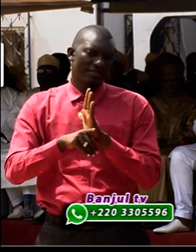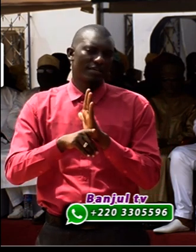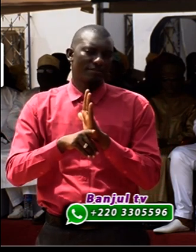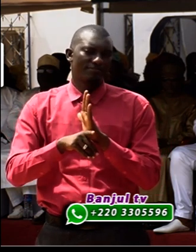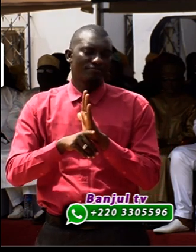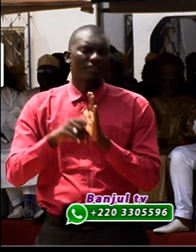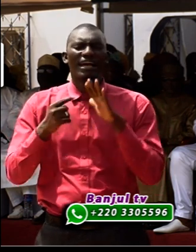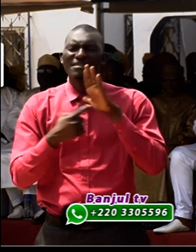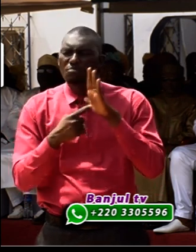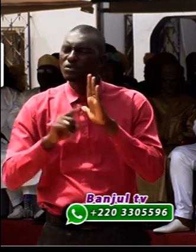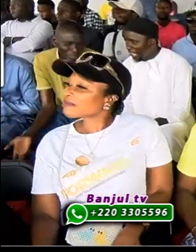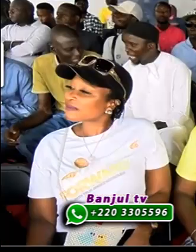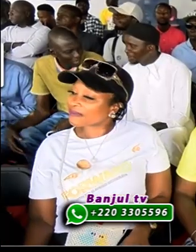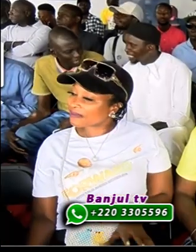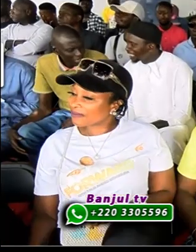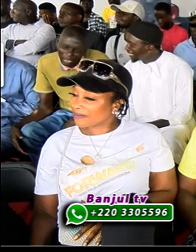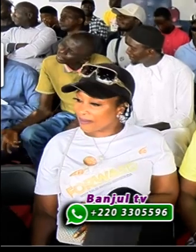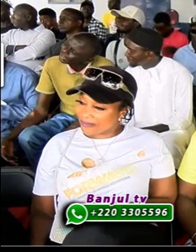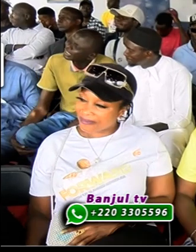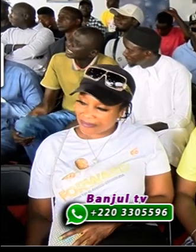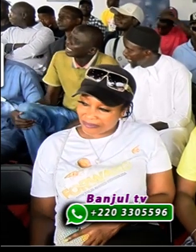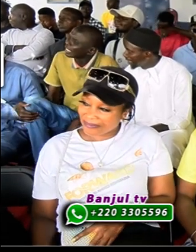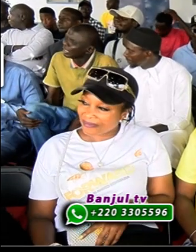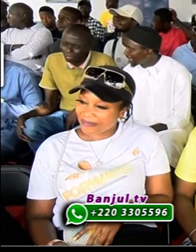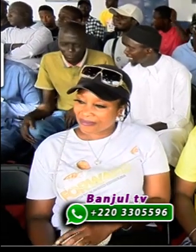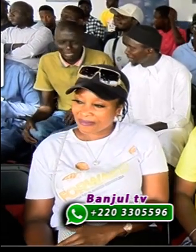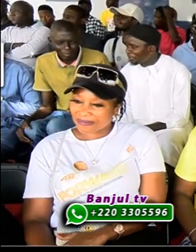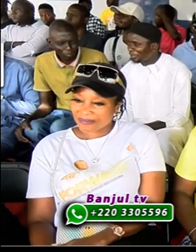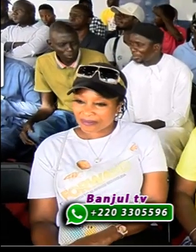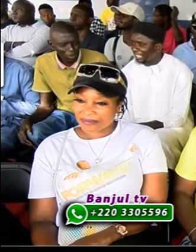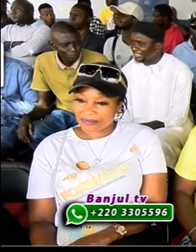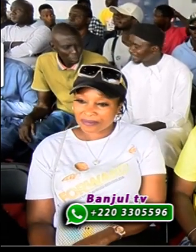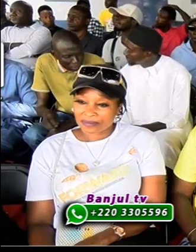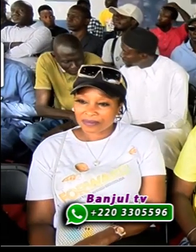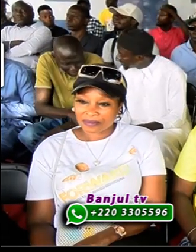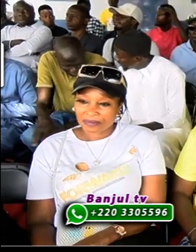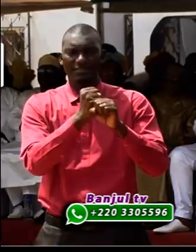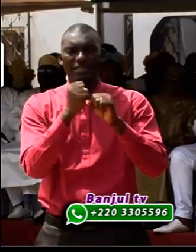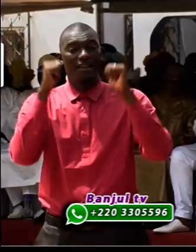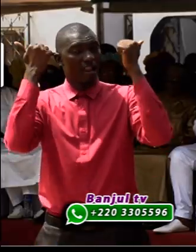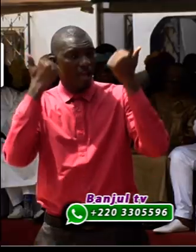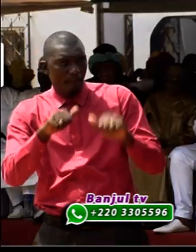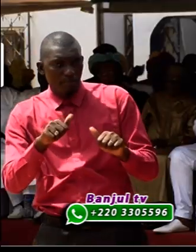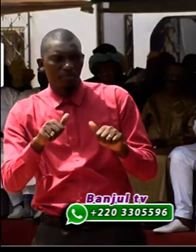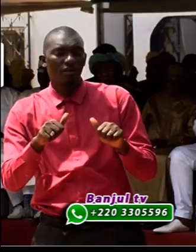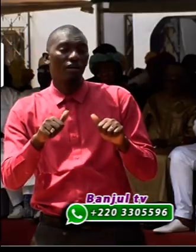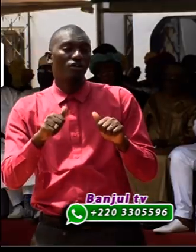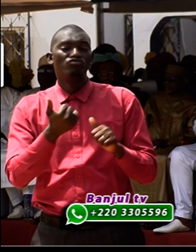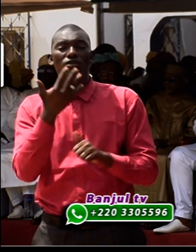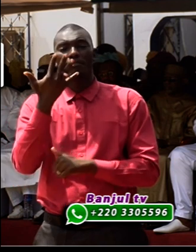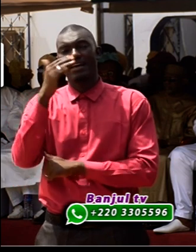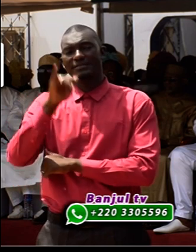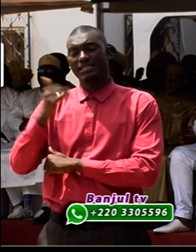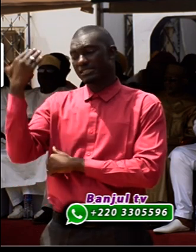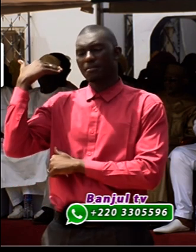Important in the sense that we are seeing history unfolding. Some five years